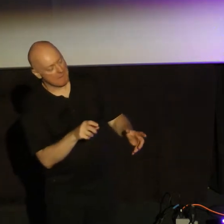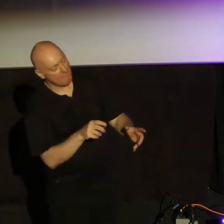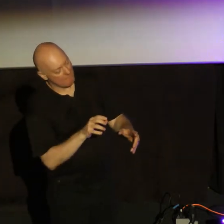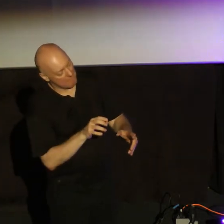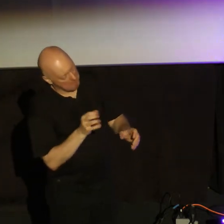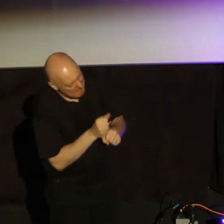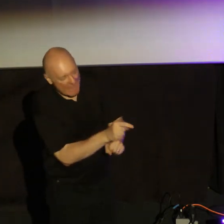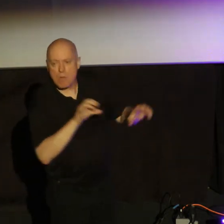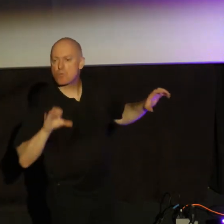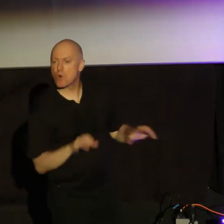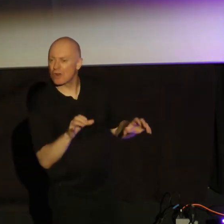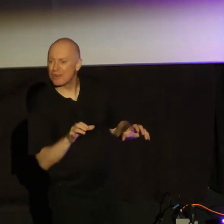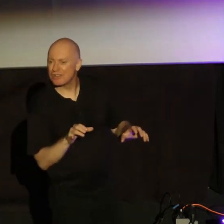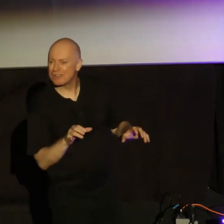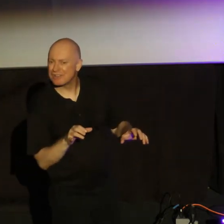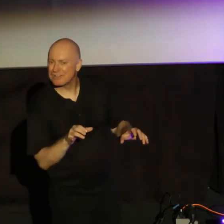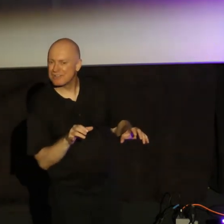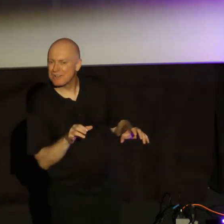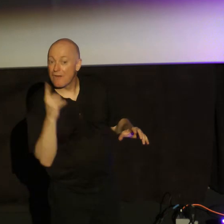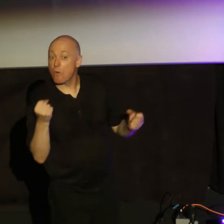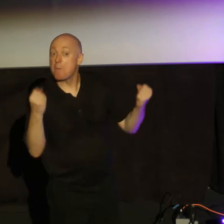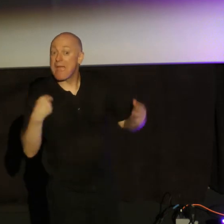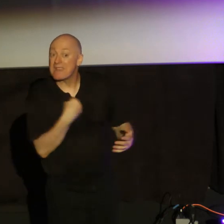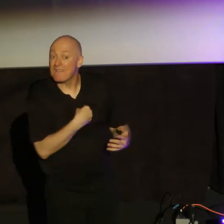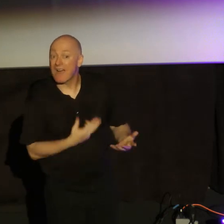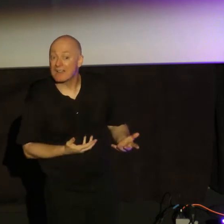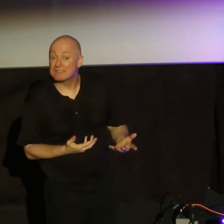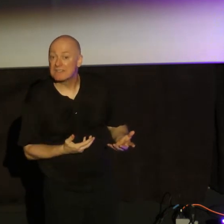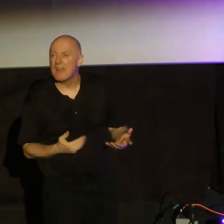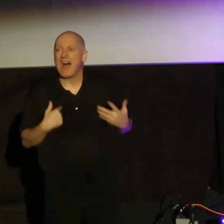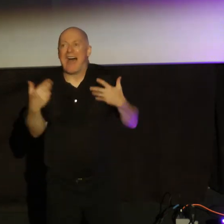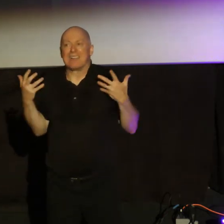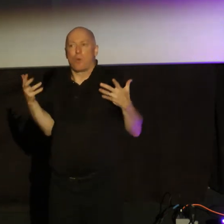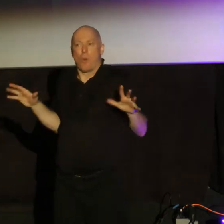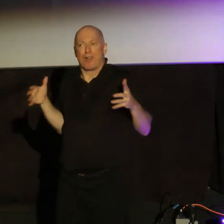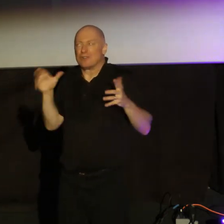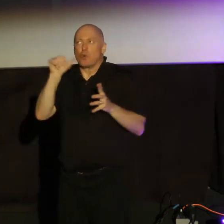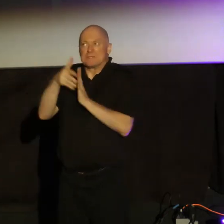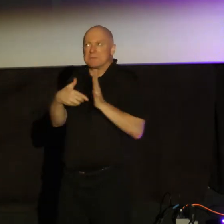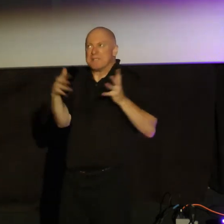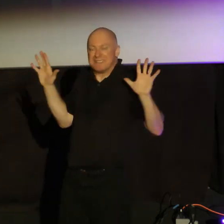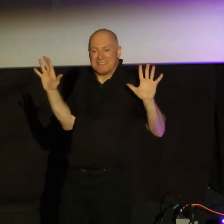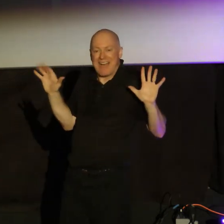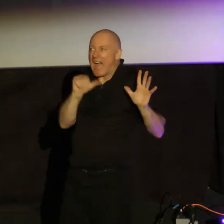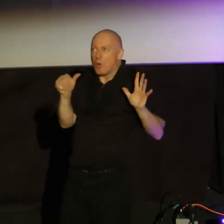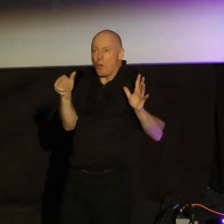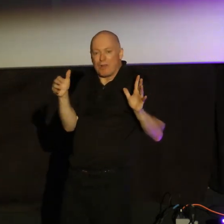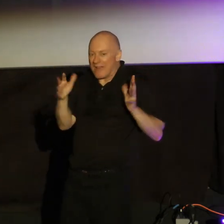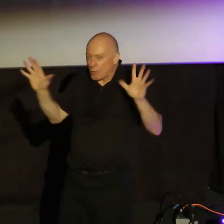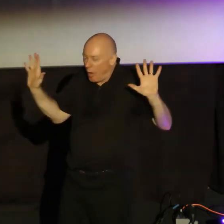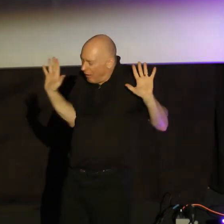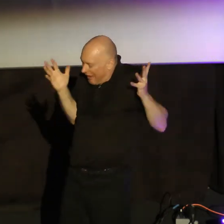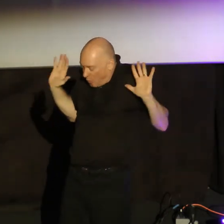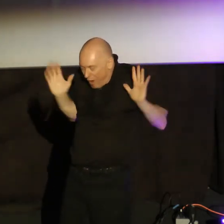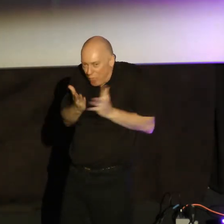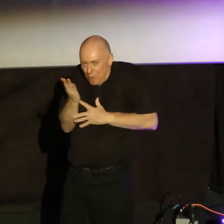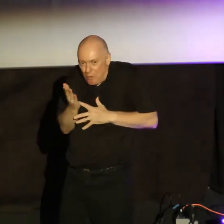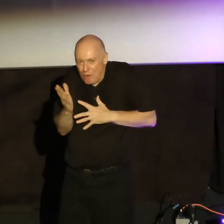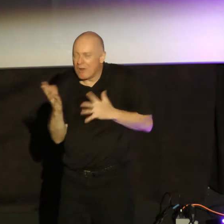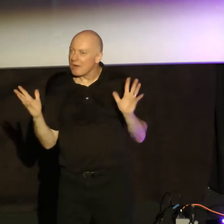That's what he does. And for many of us, we don't want to be put to work. We don't want to go there. We're content with what we